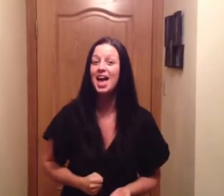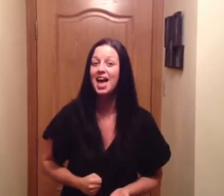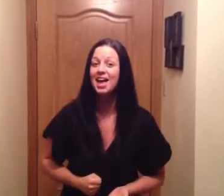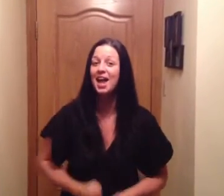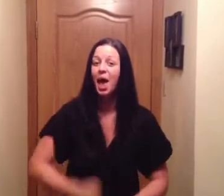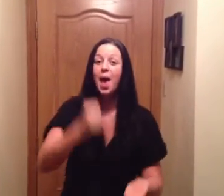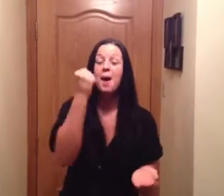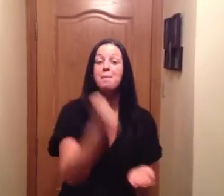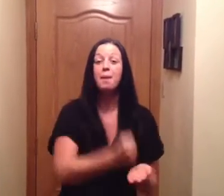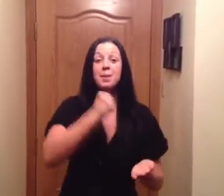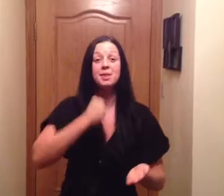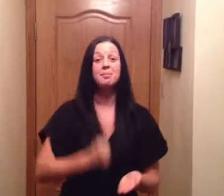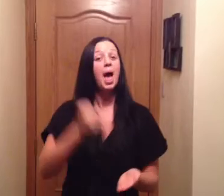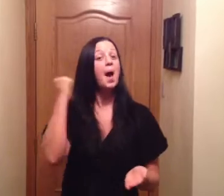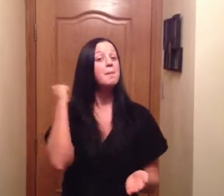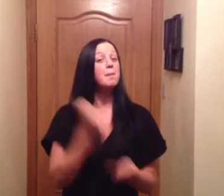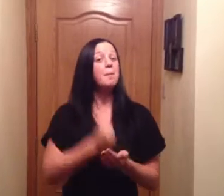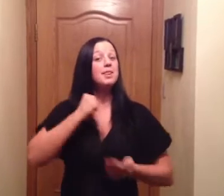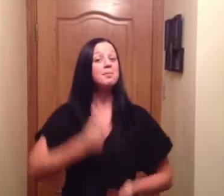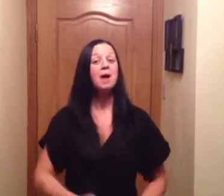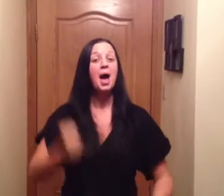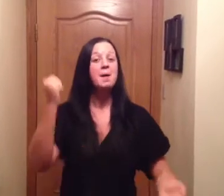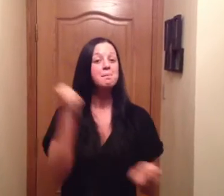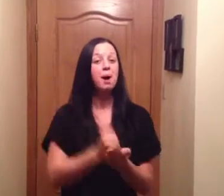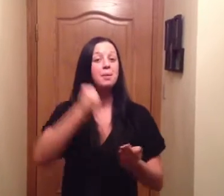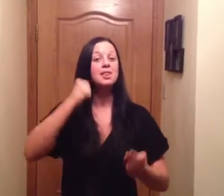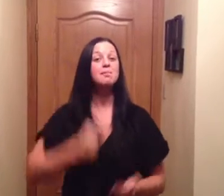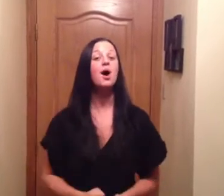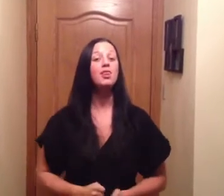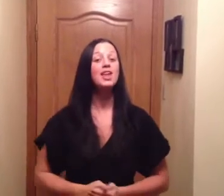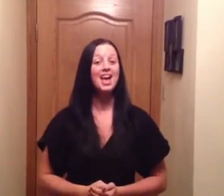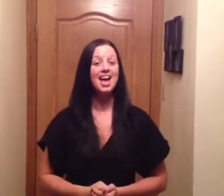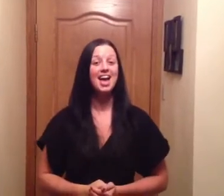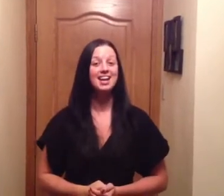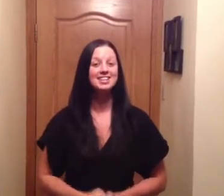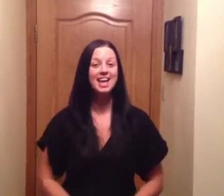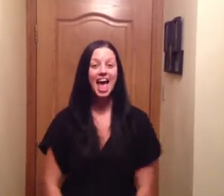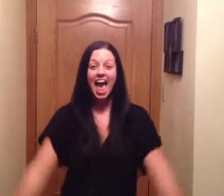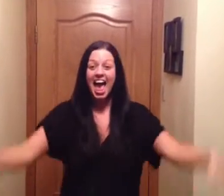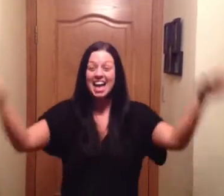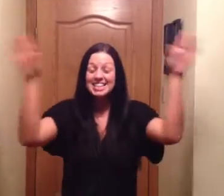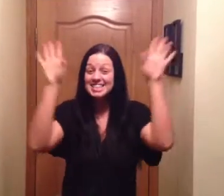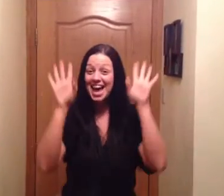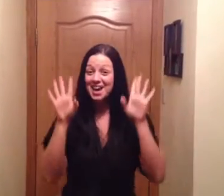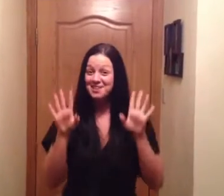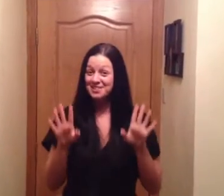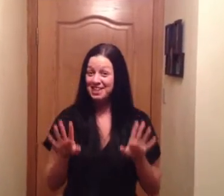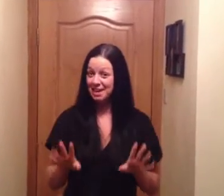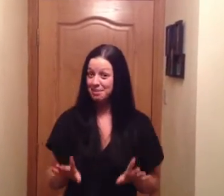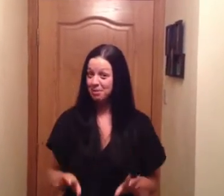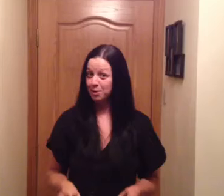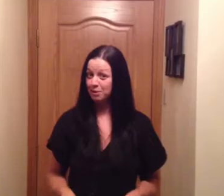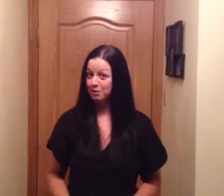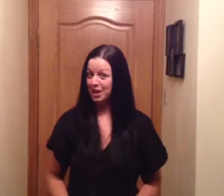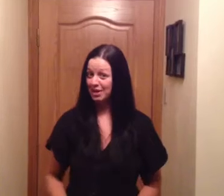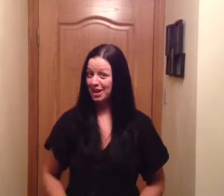head, bopping them, bopping them, bopping them on the head. Down came the Blue Fairy